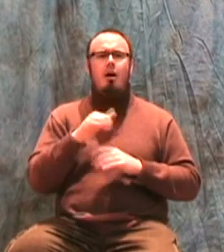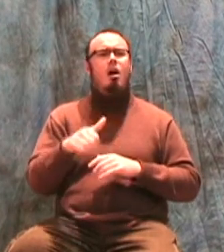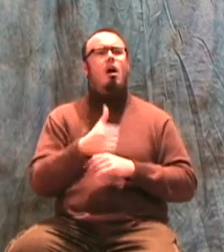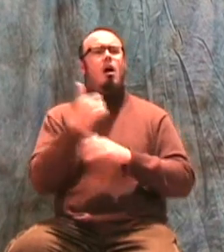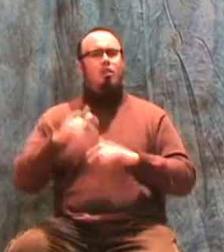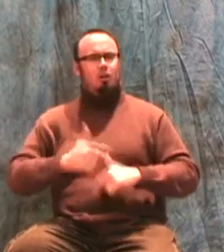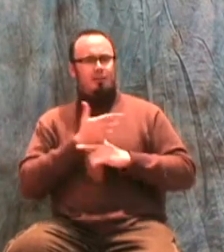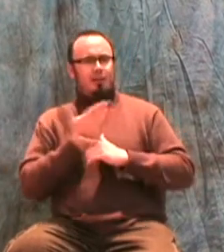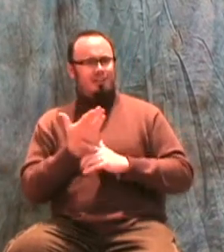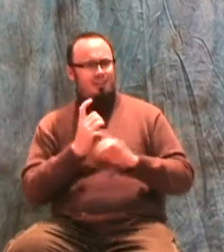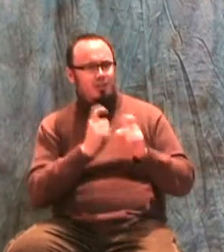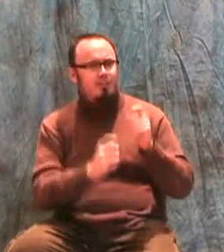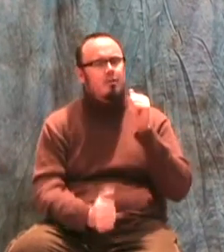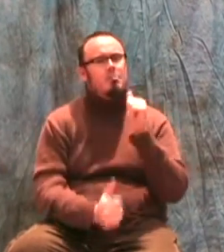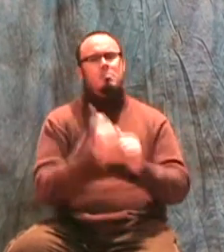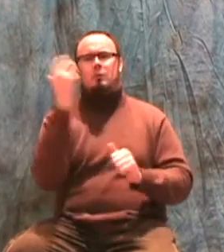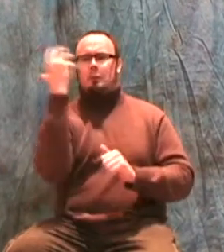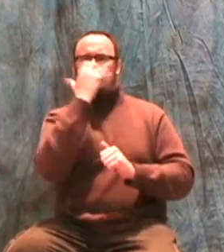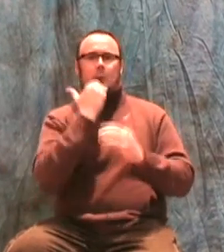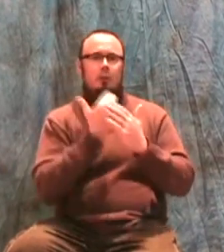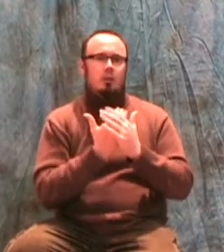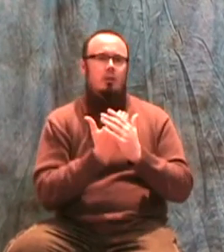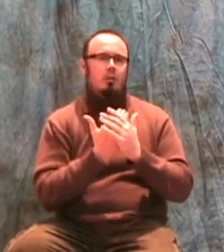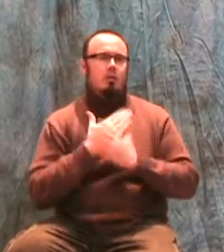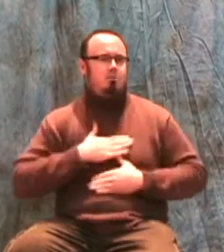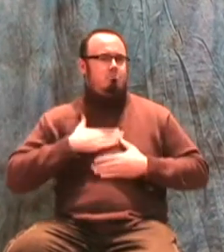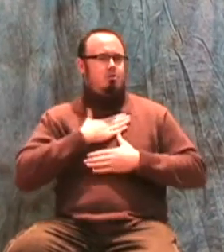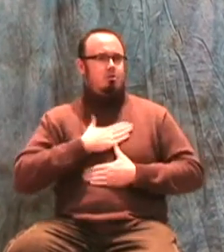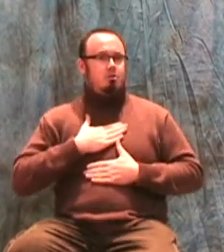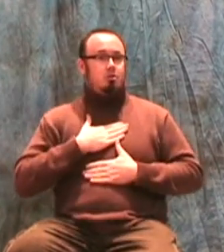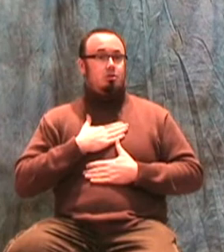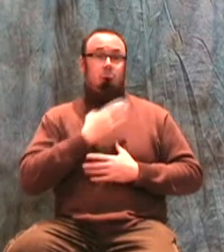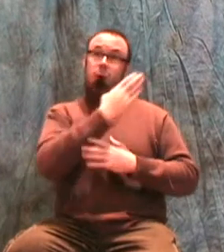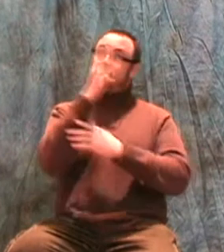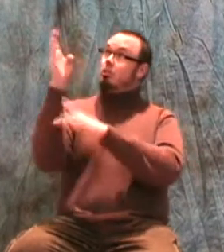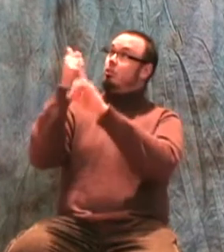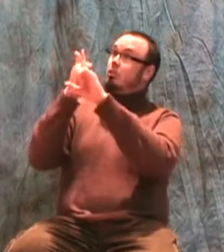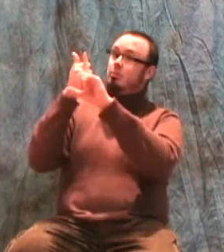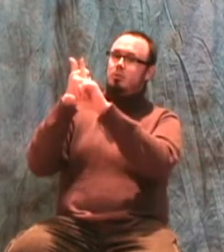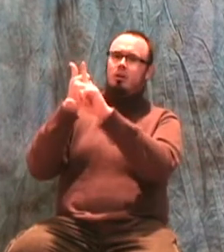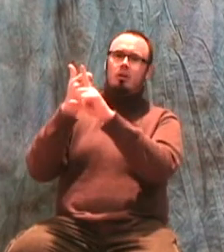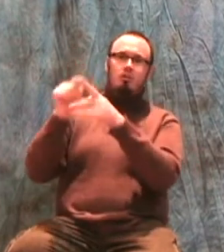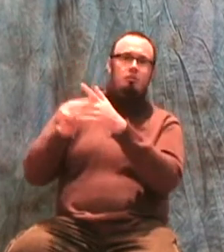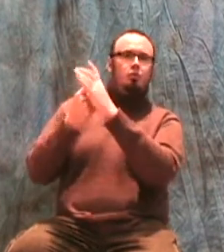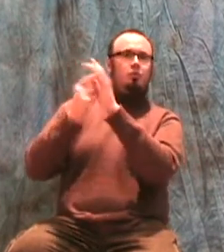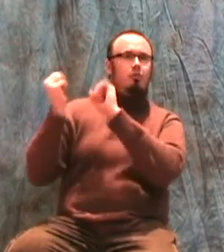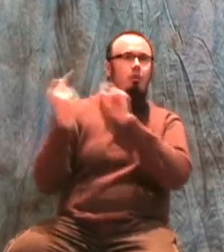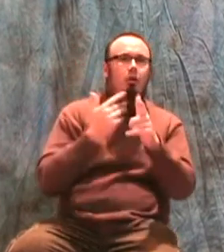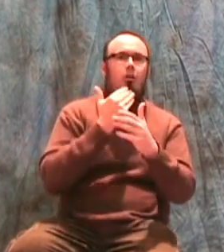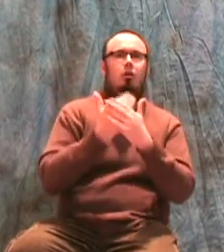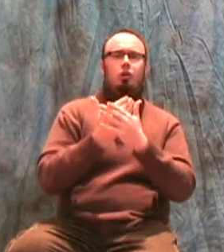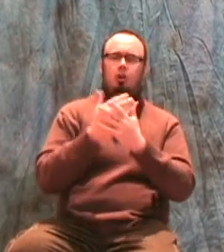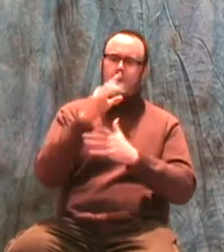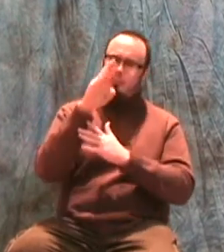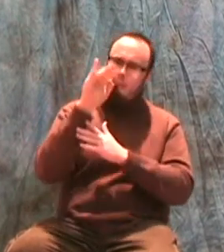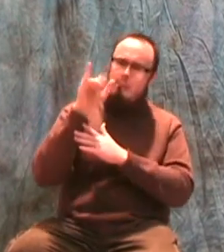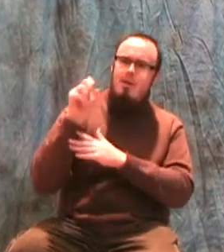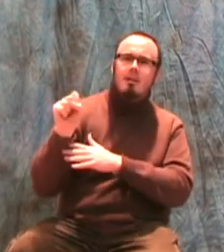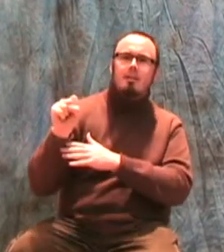the greatest possible good and ultimate pleasure As God is the source of infinite good and bliss the greatest possible good and pleasure